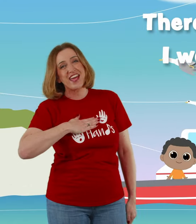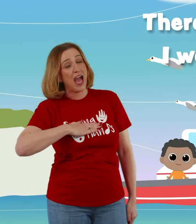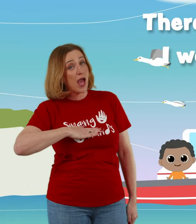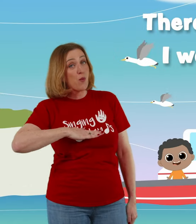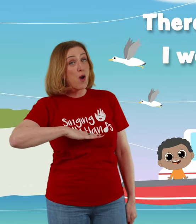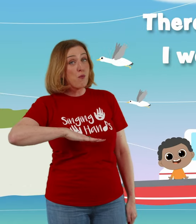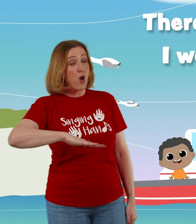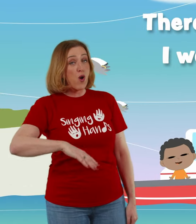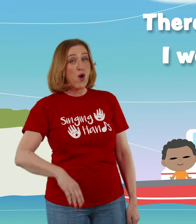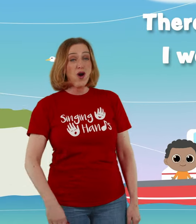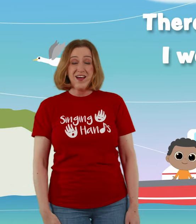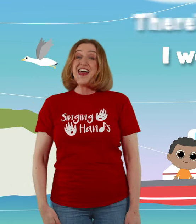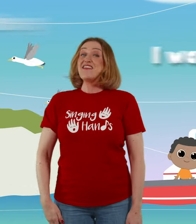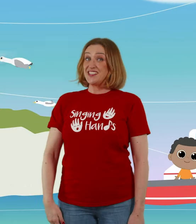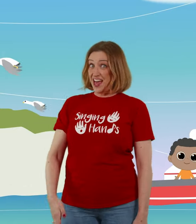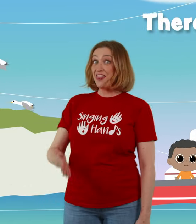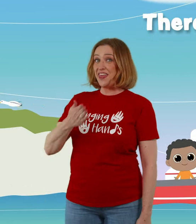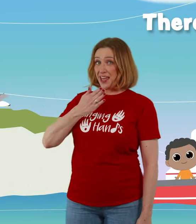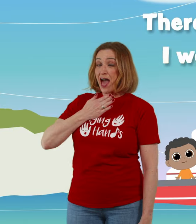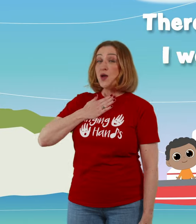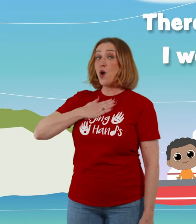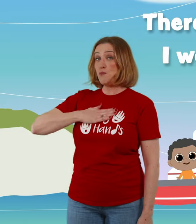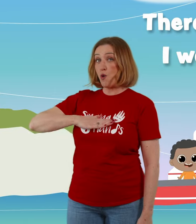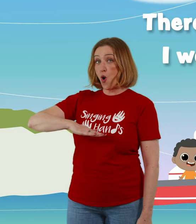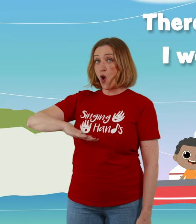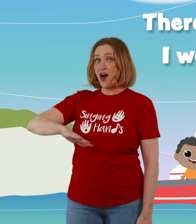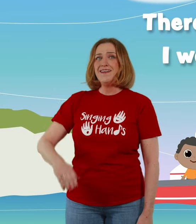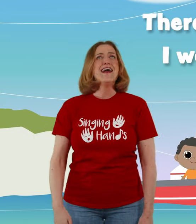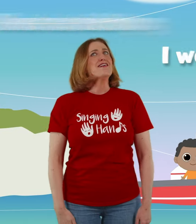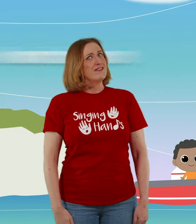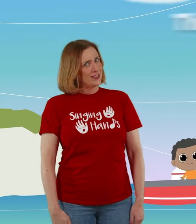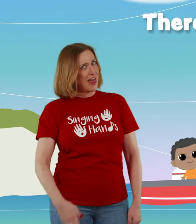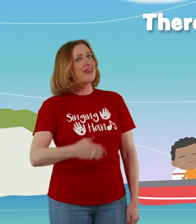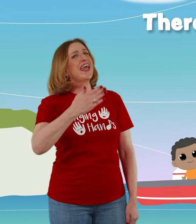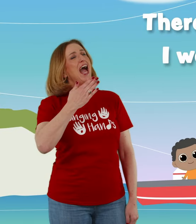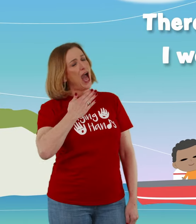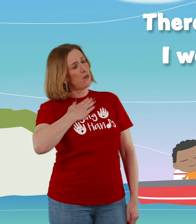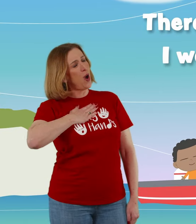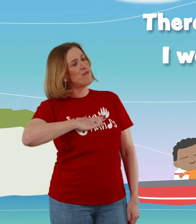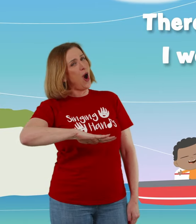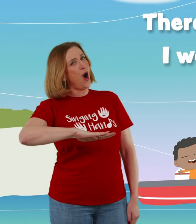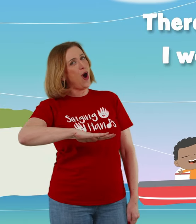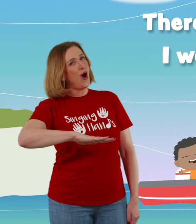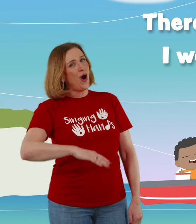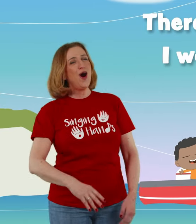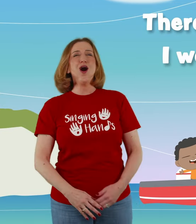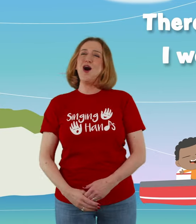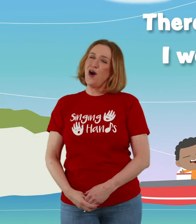I want more There's nothing I want more There's nothing I want more